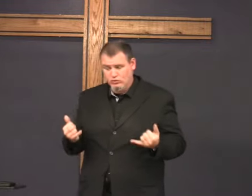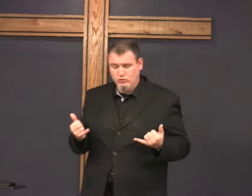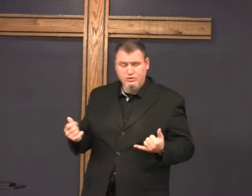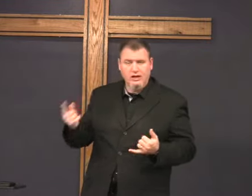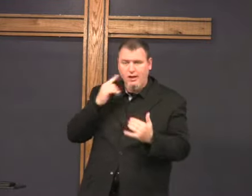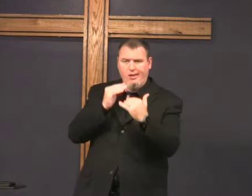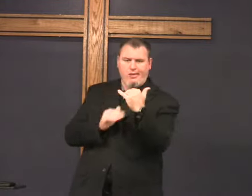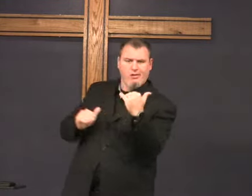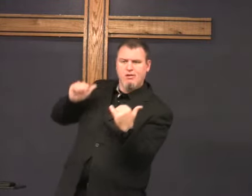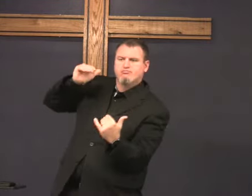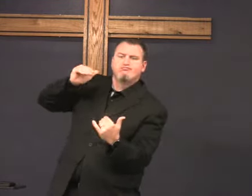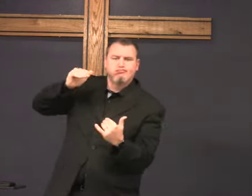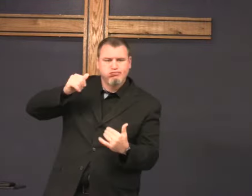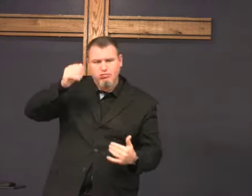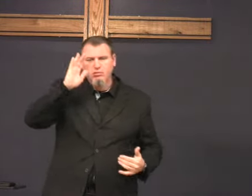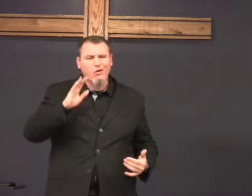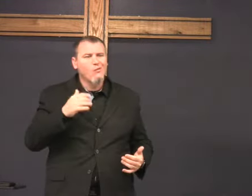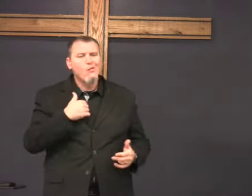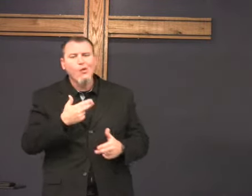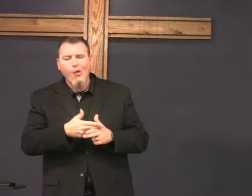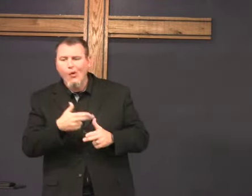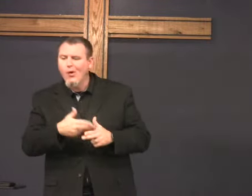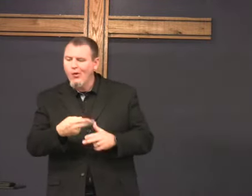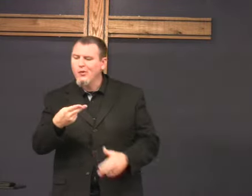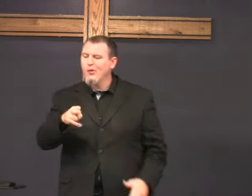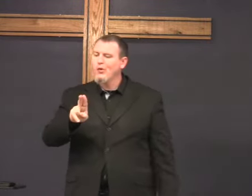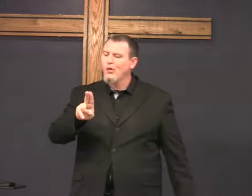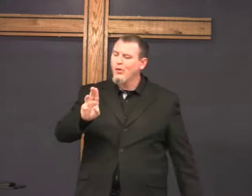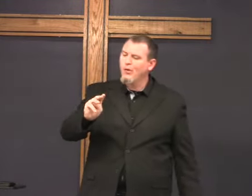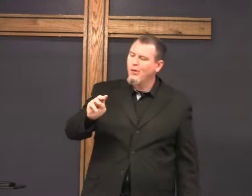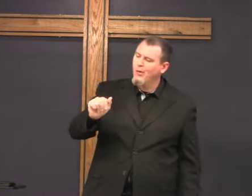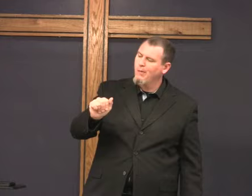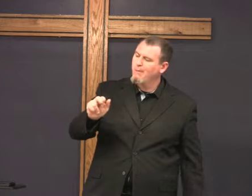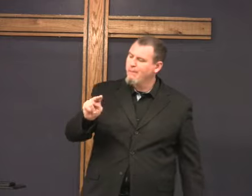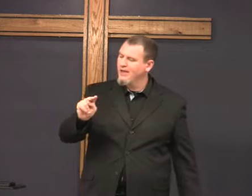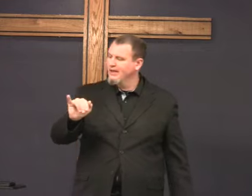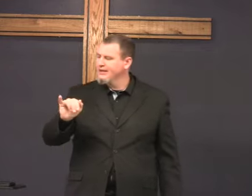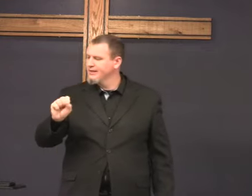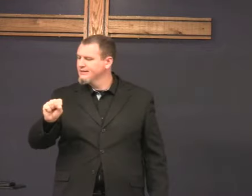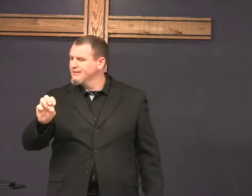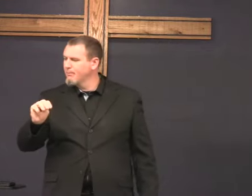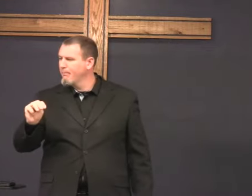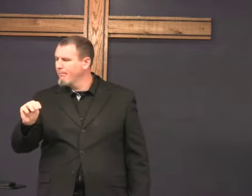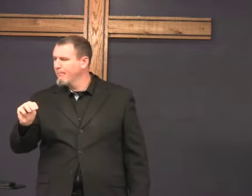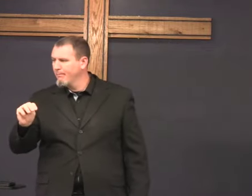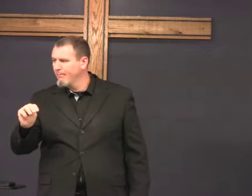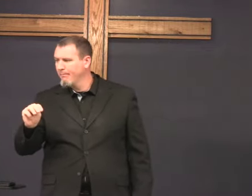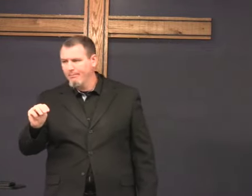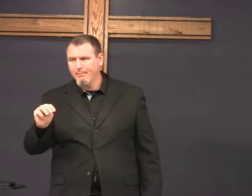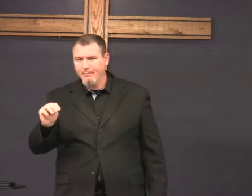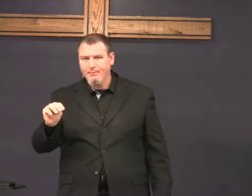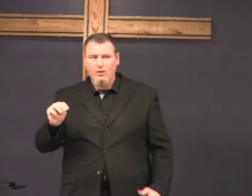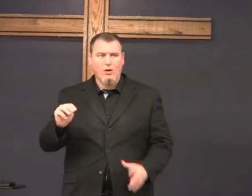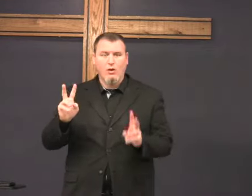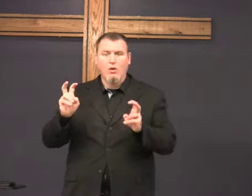Many people today, we call this human being,